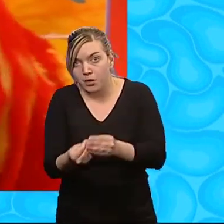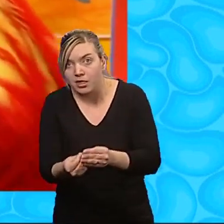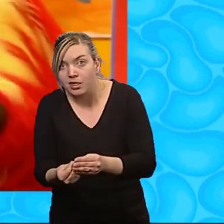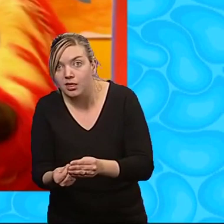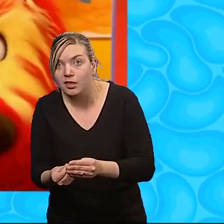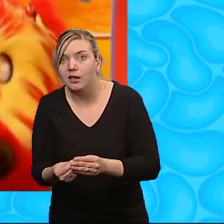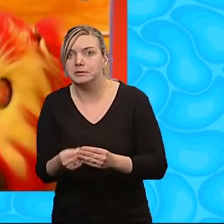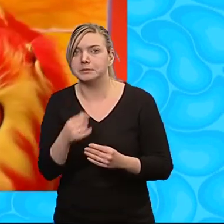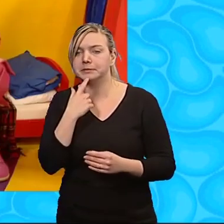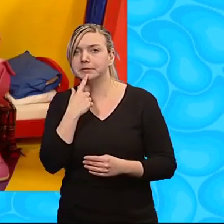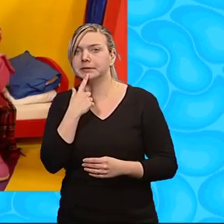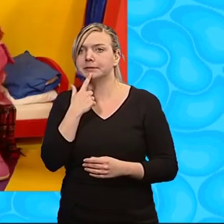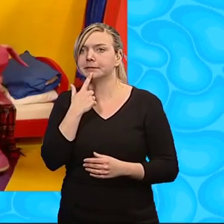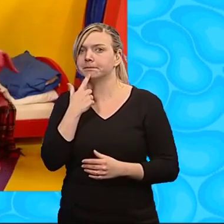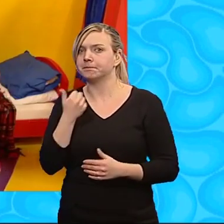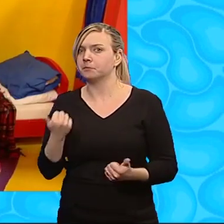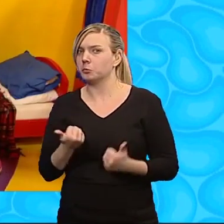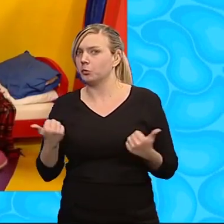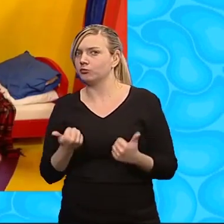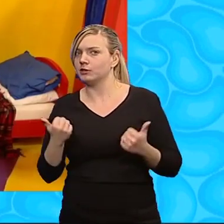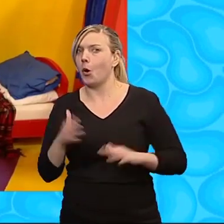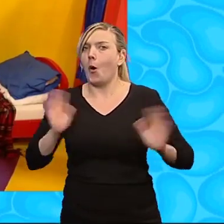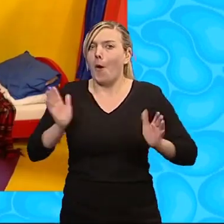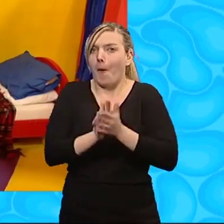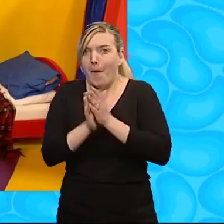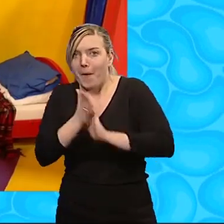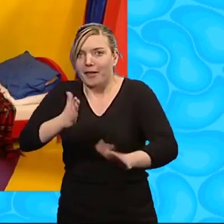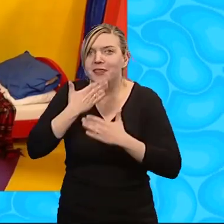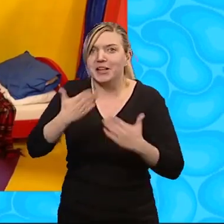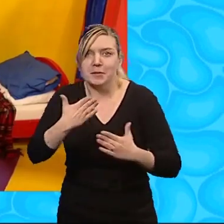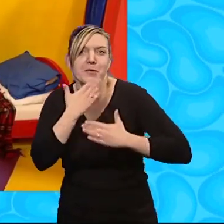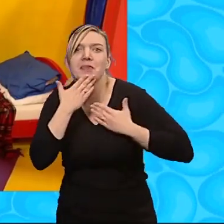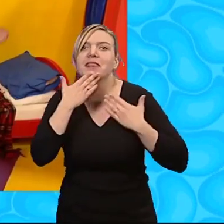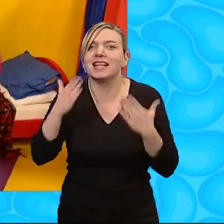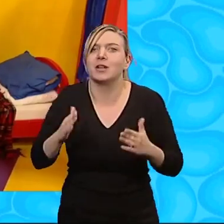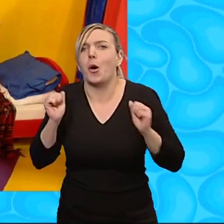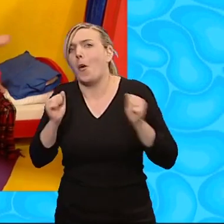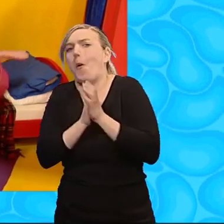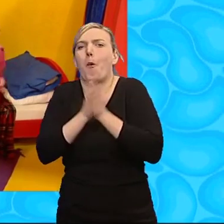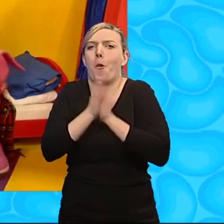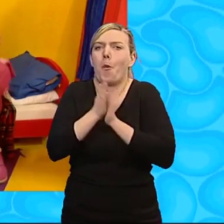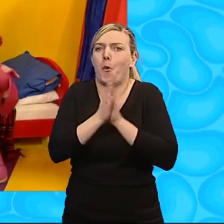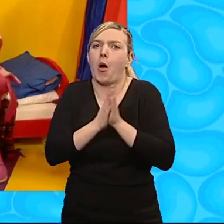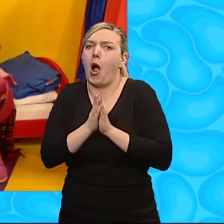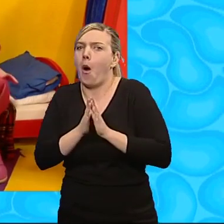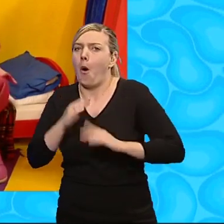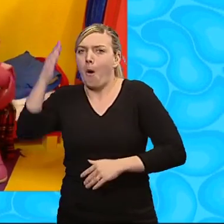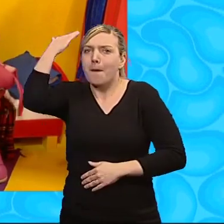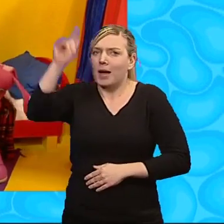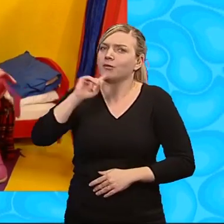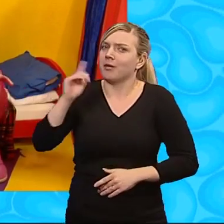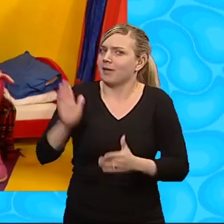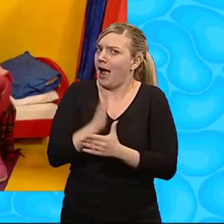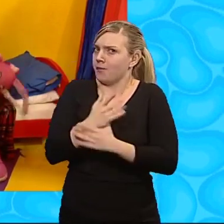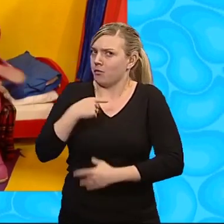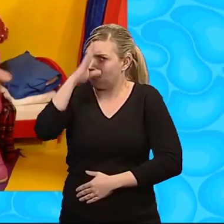Um. Okay. Oh! Thank you, Doodles! Oh! Yes! I won't back be pleased when we